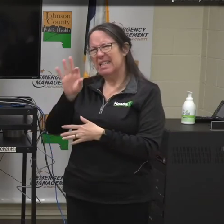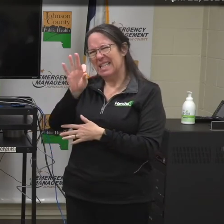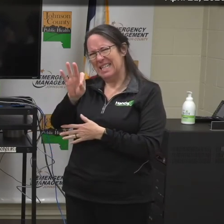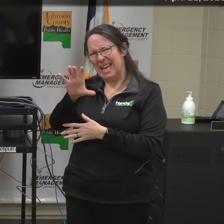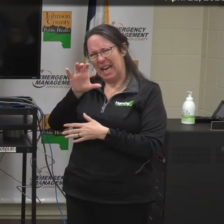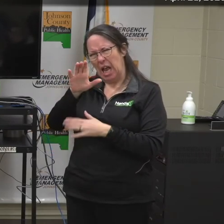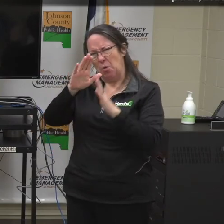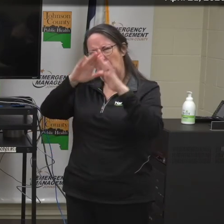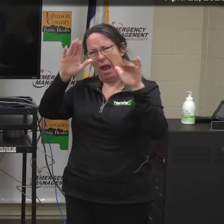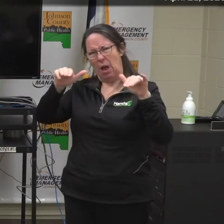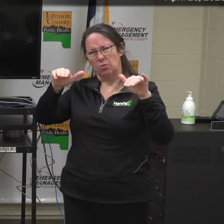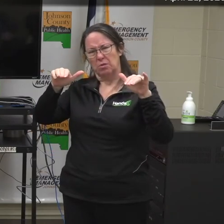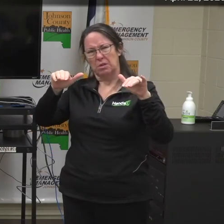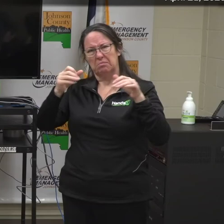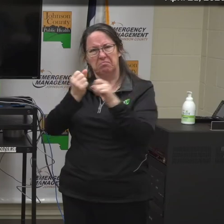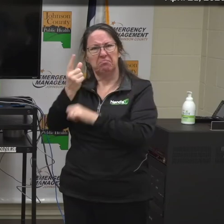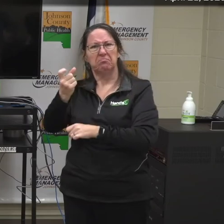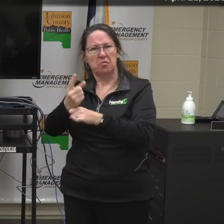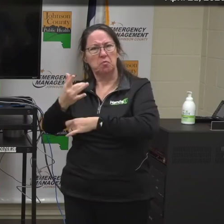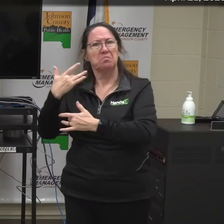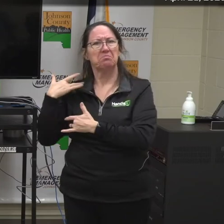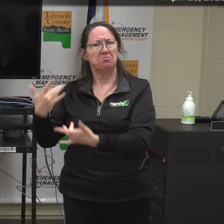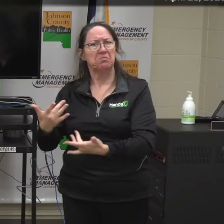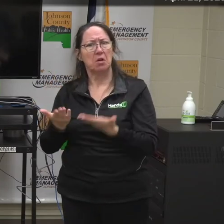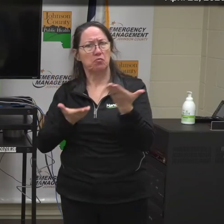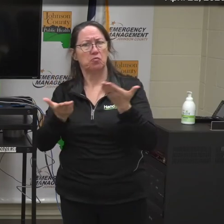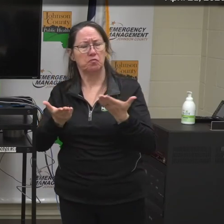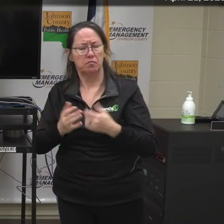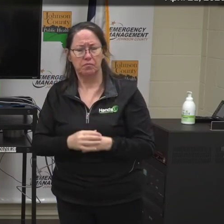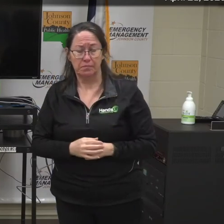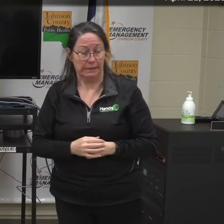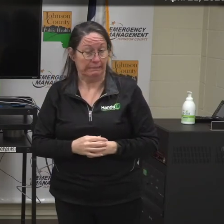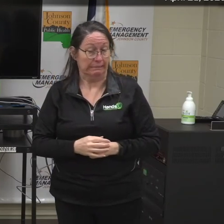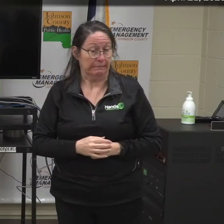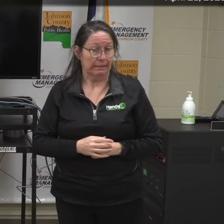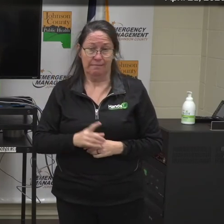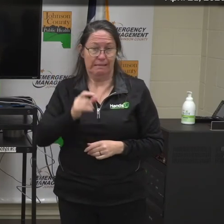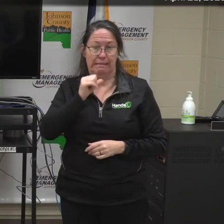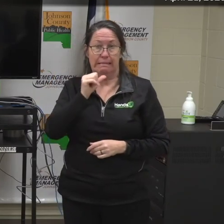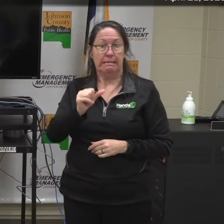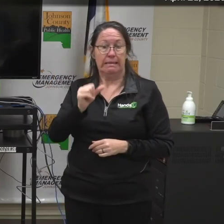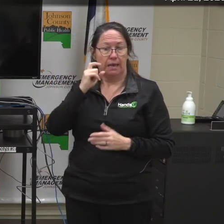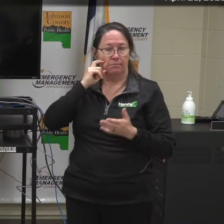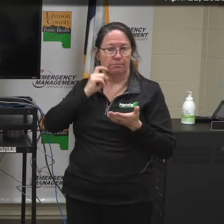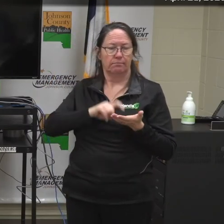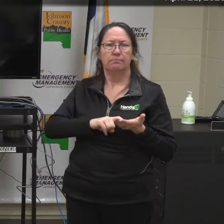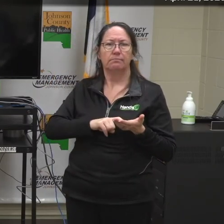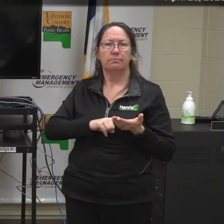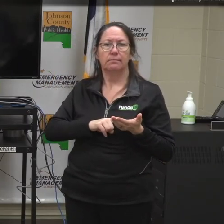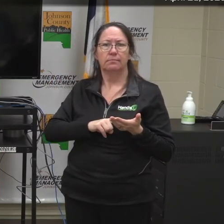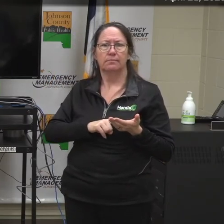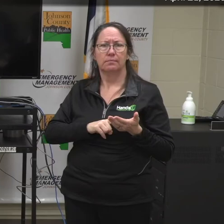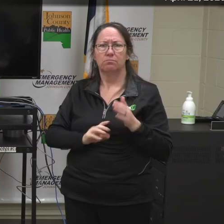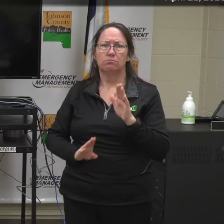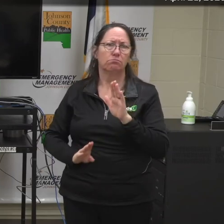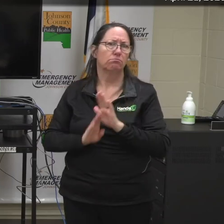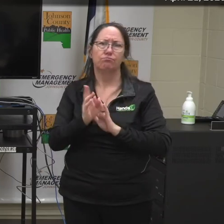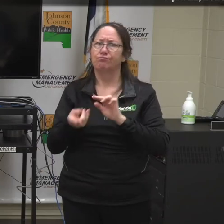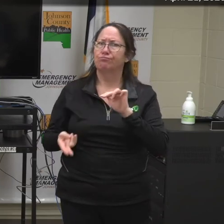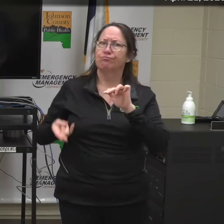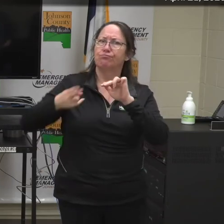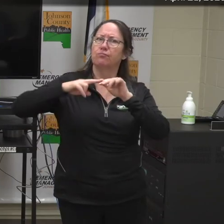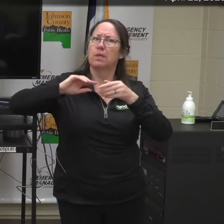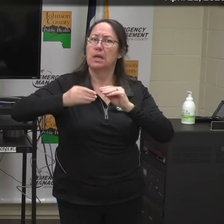900 households annually, and so I've not really checked to see this last week. We have not really seen an